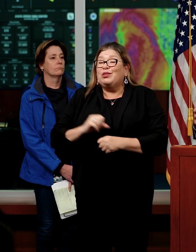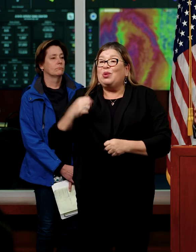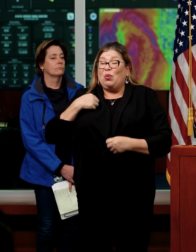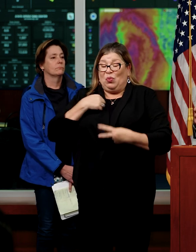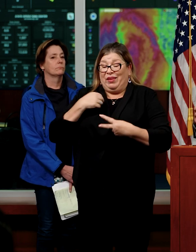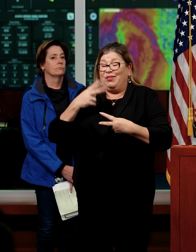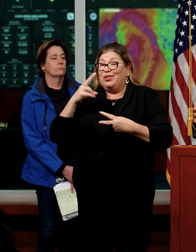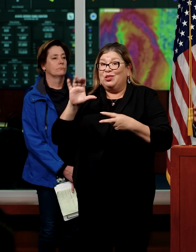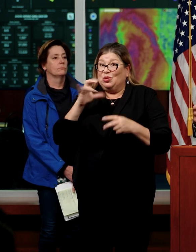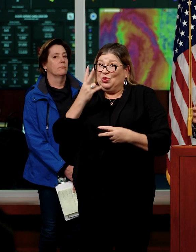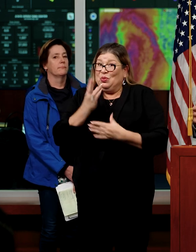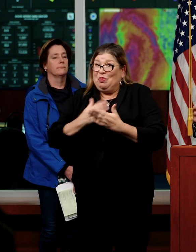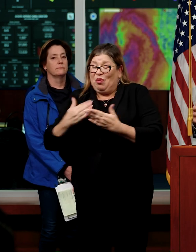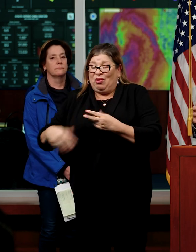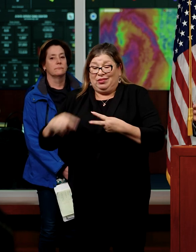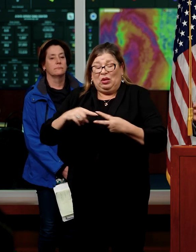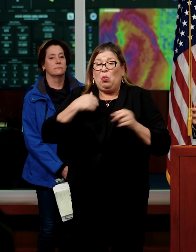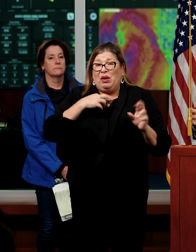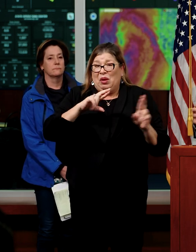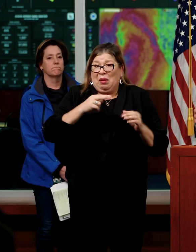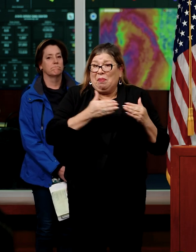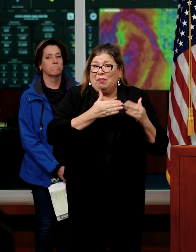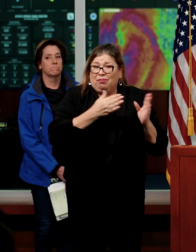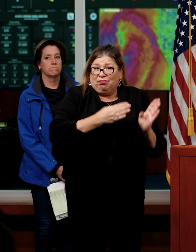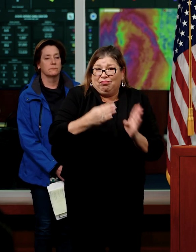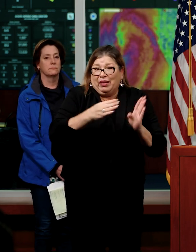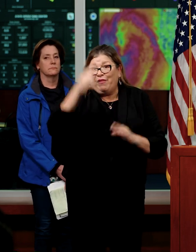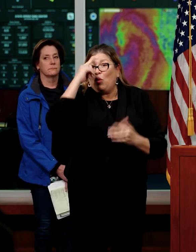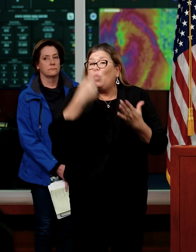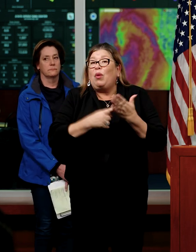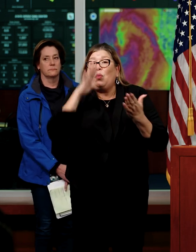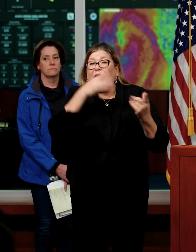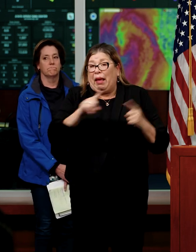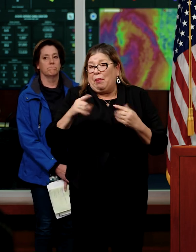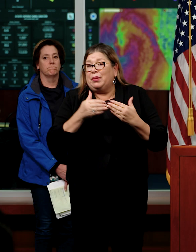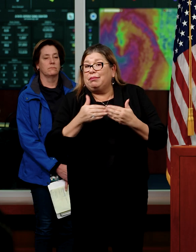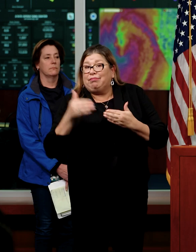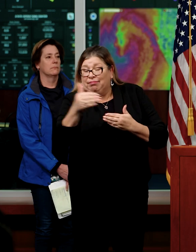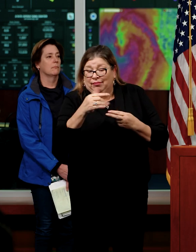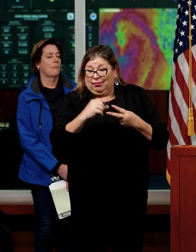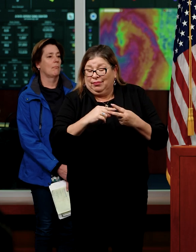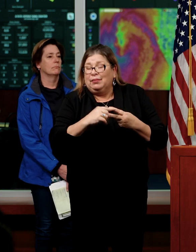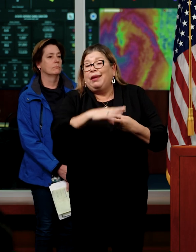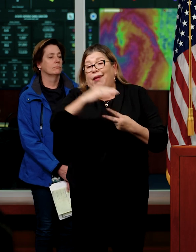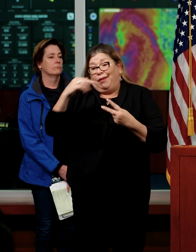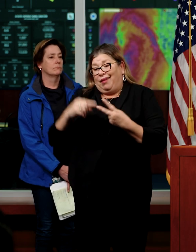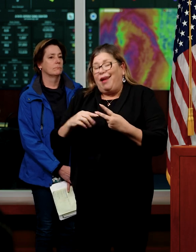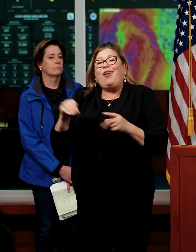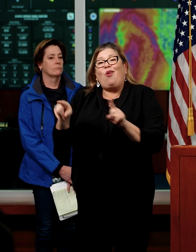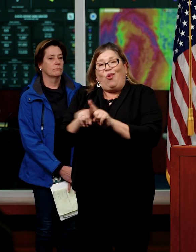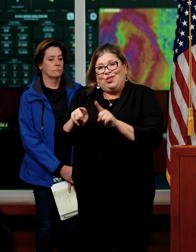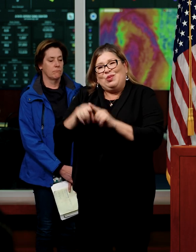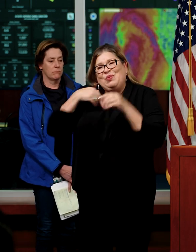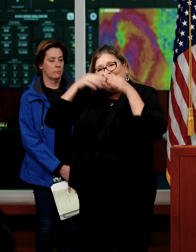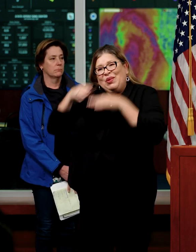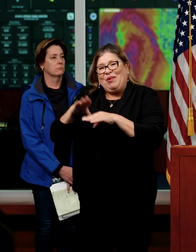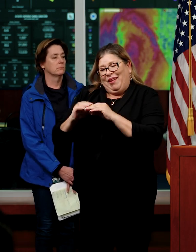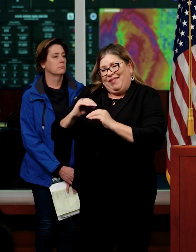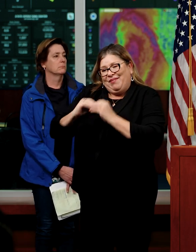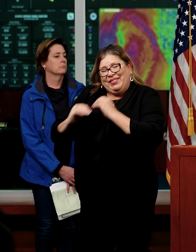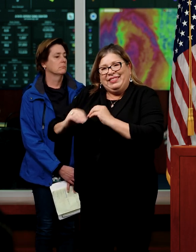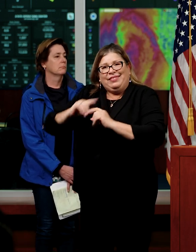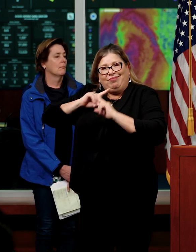for what we can expect to come here over the next day and days, and we're focused on emergency